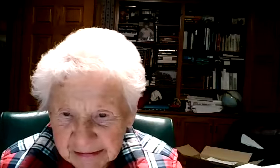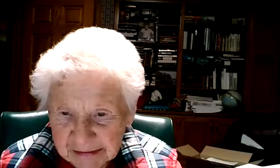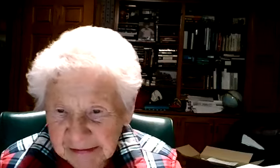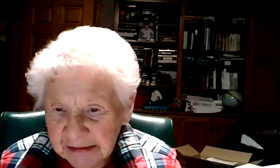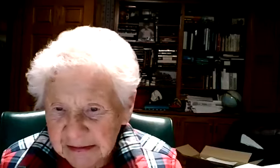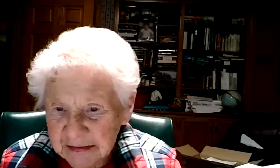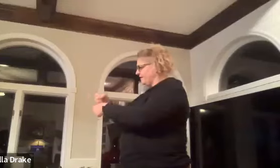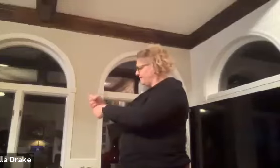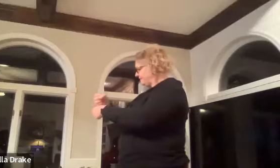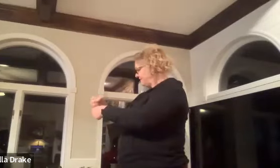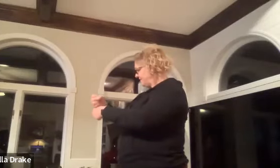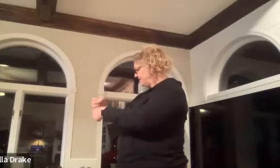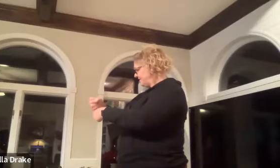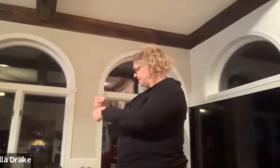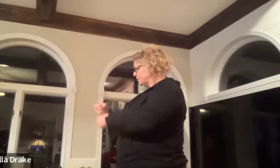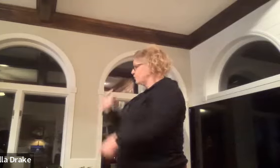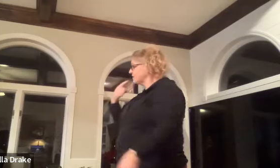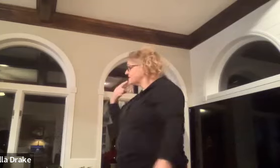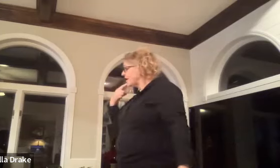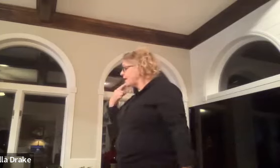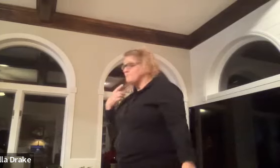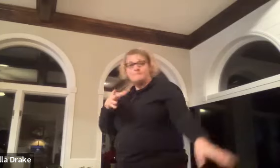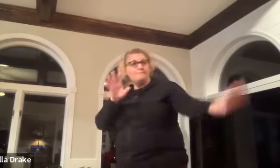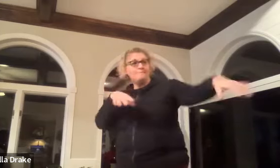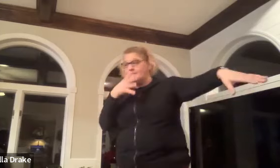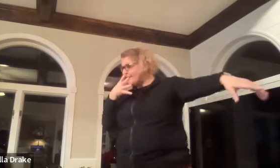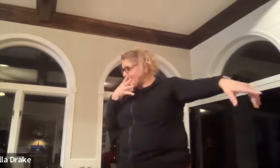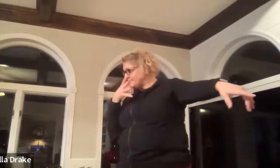coffee so you can say mom